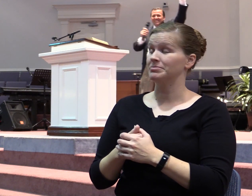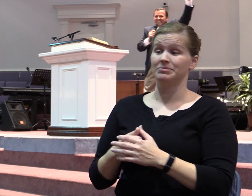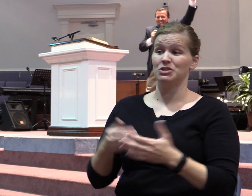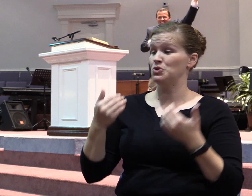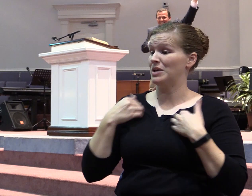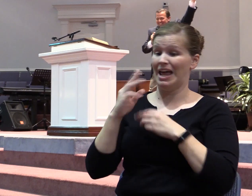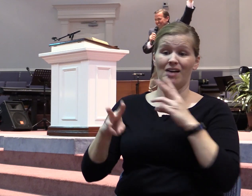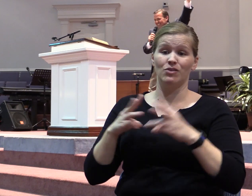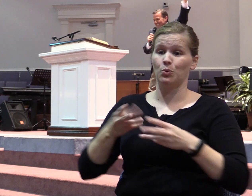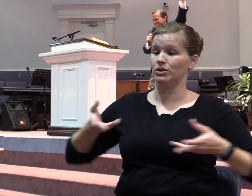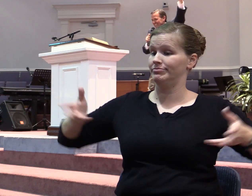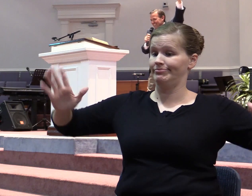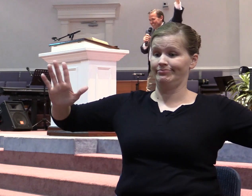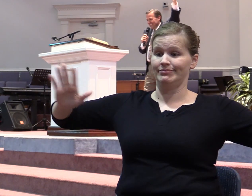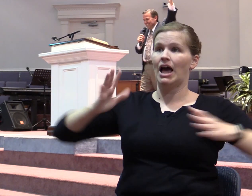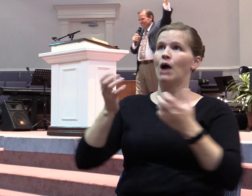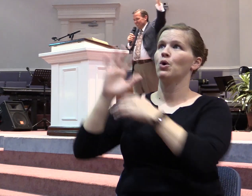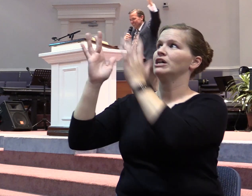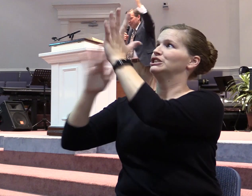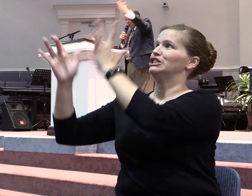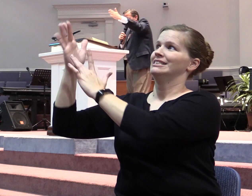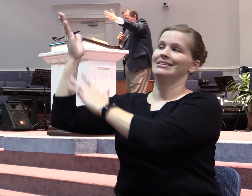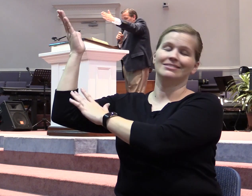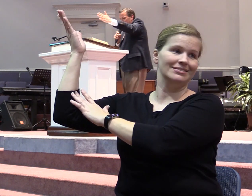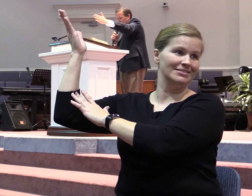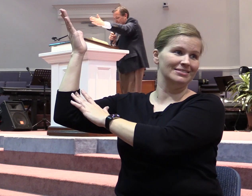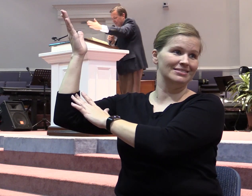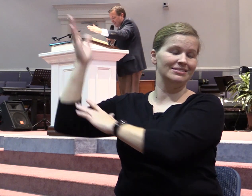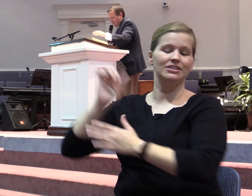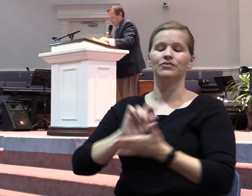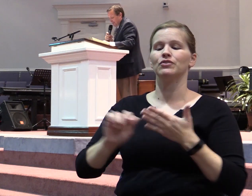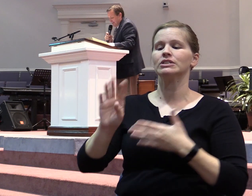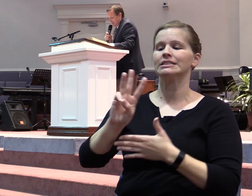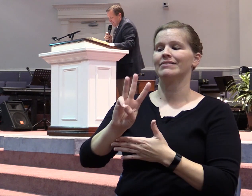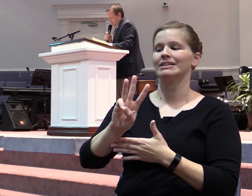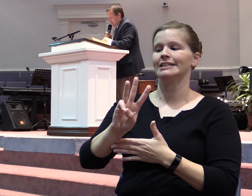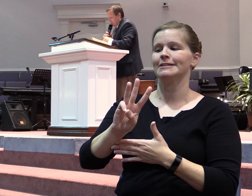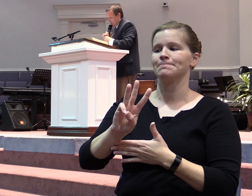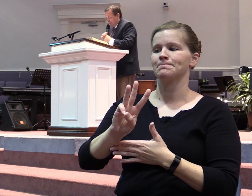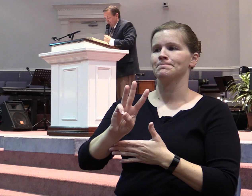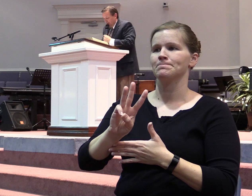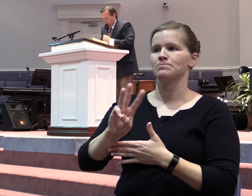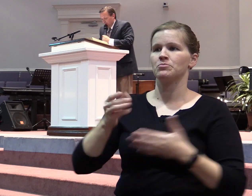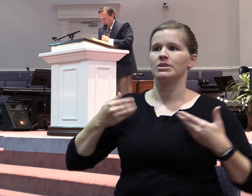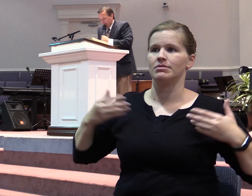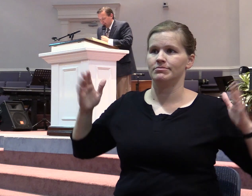That's right. That's right. Now look at this, verse number seven. And I'll hurry. Submit yourselves therefore to God.